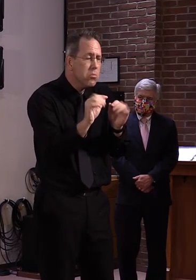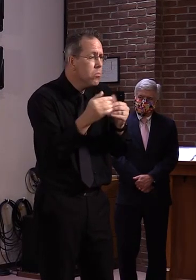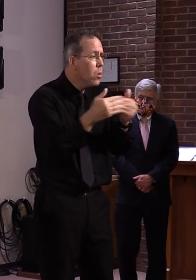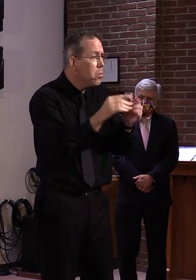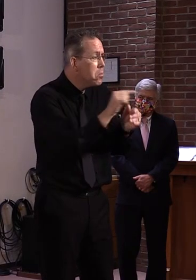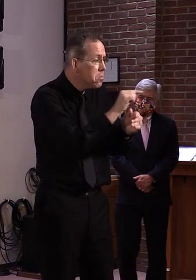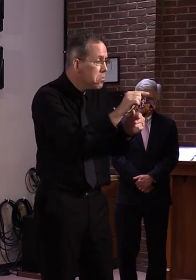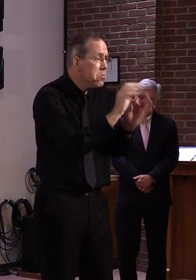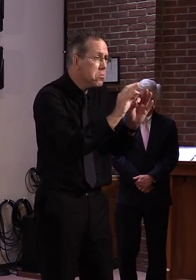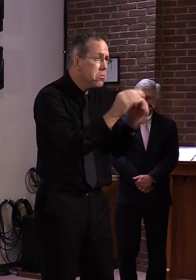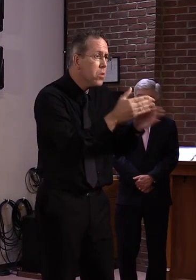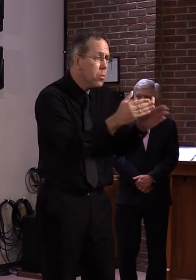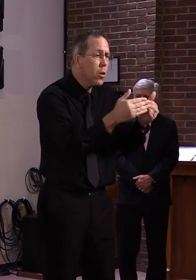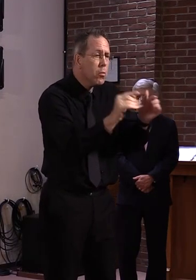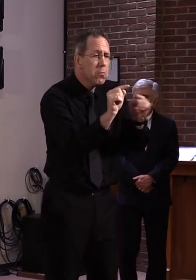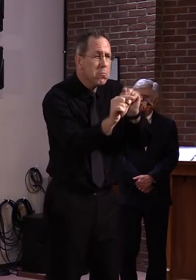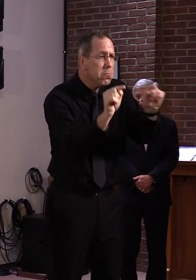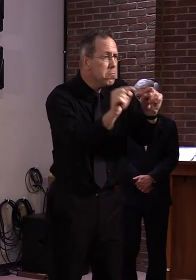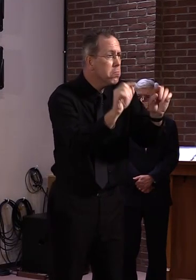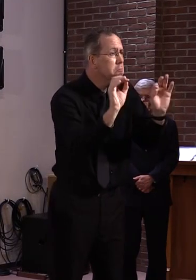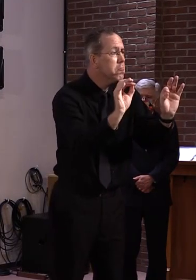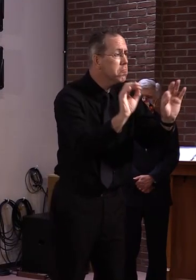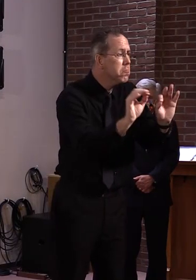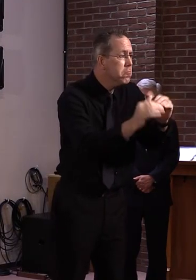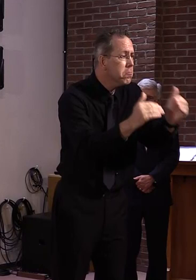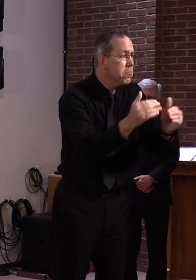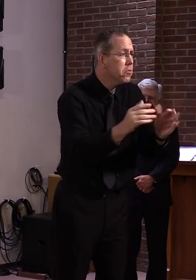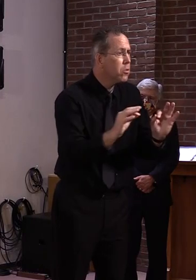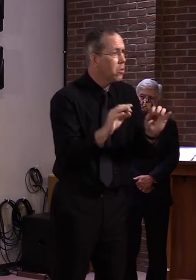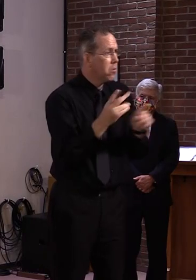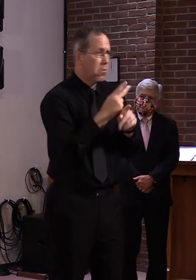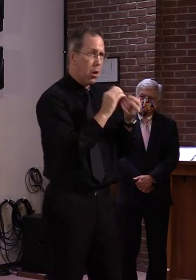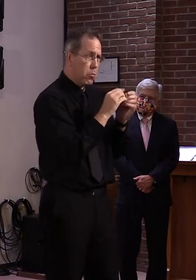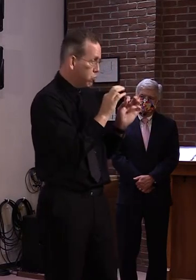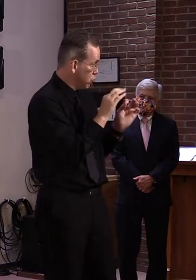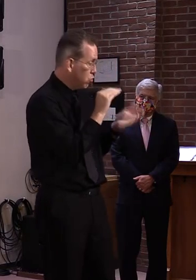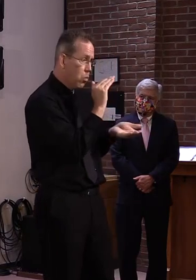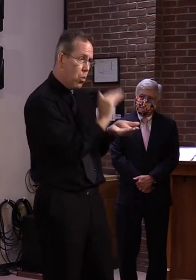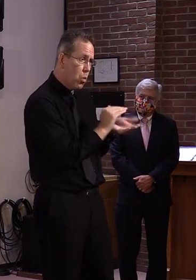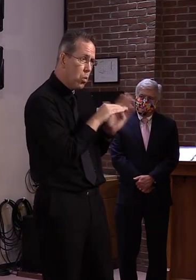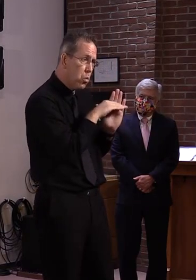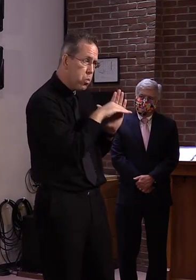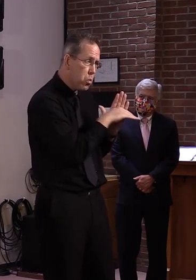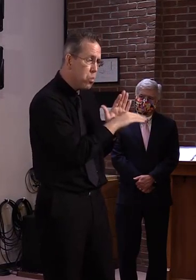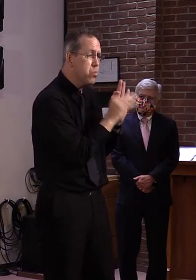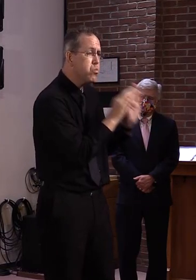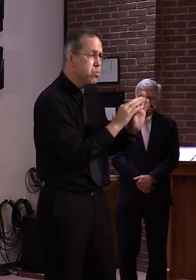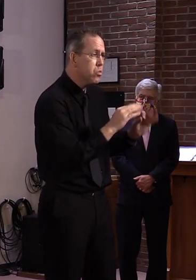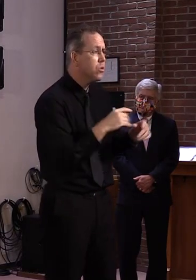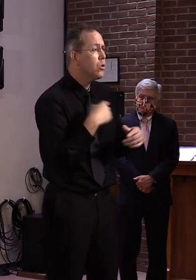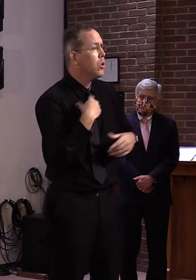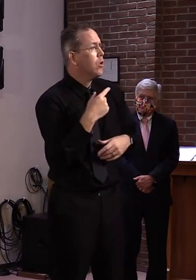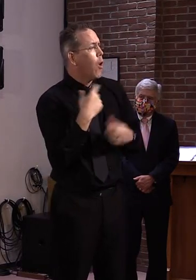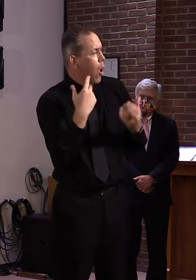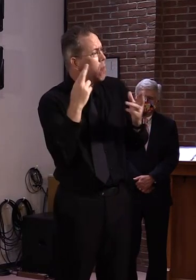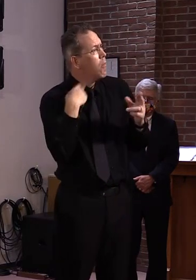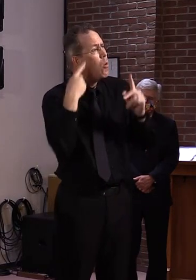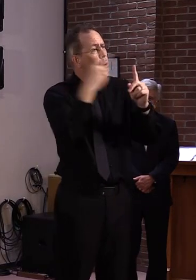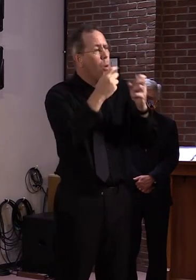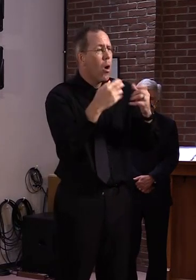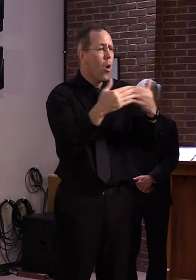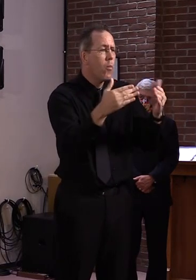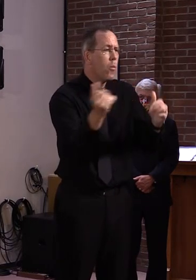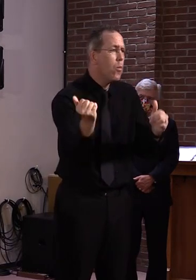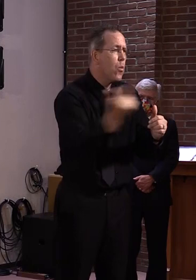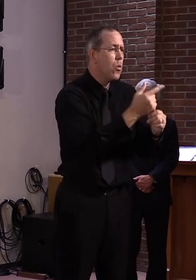I feel good about where we are and we'll continue to monitor the situation and open up just as quickly as we can and keep looking down the road just